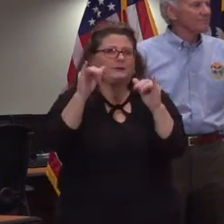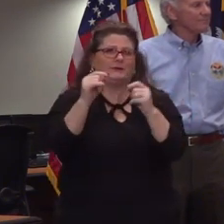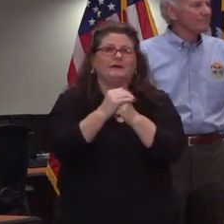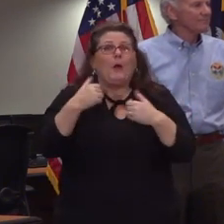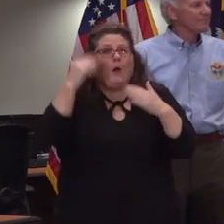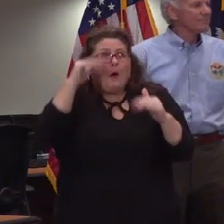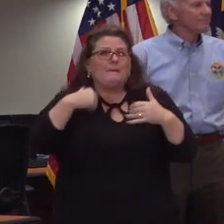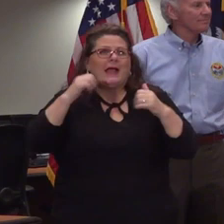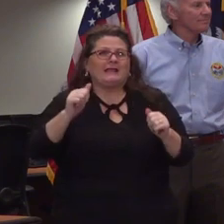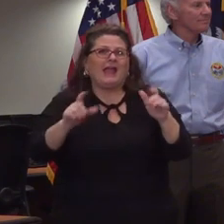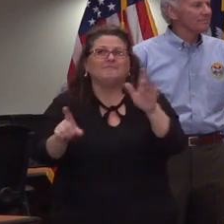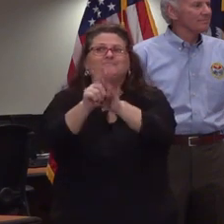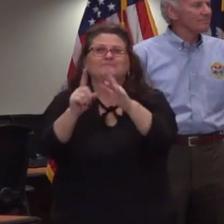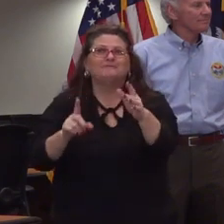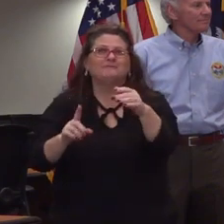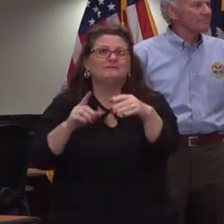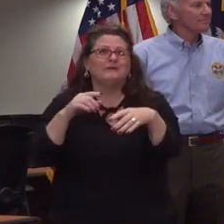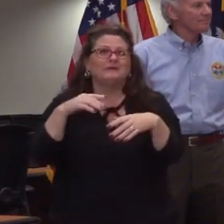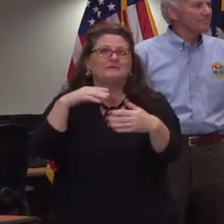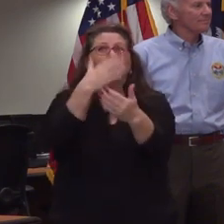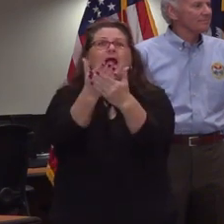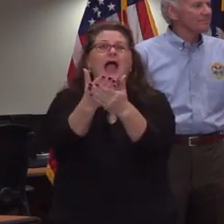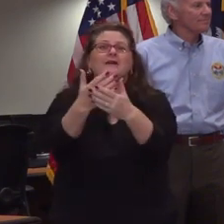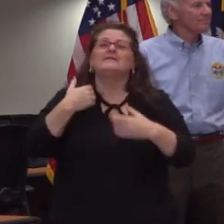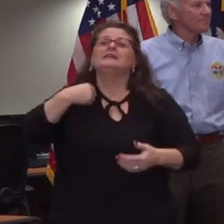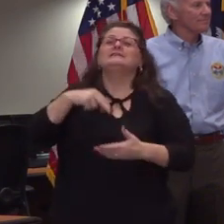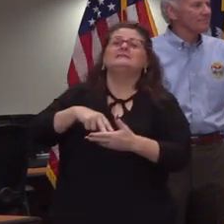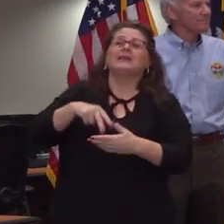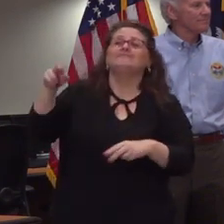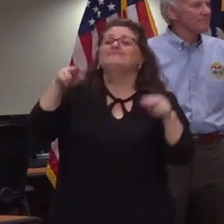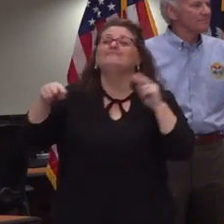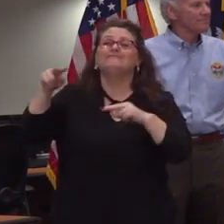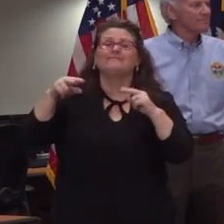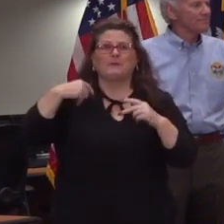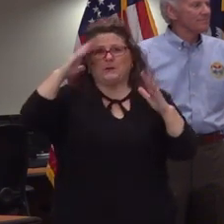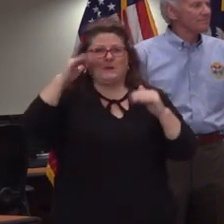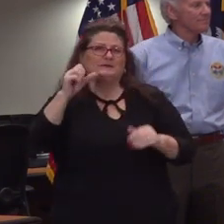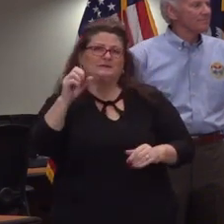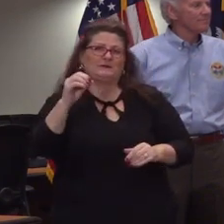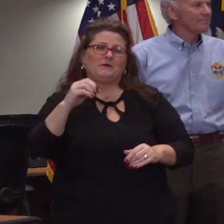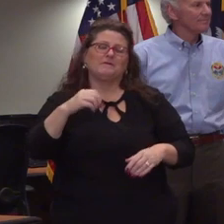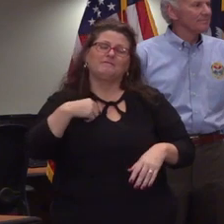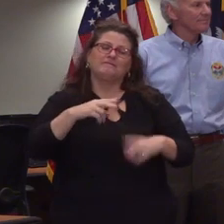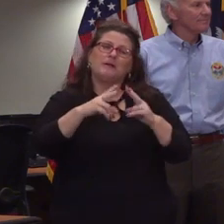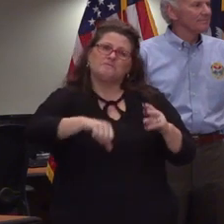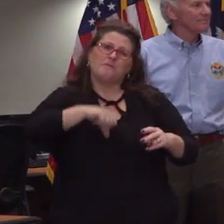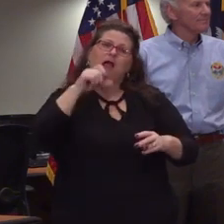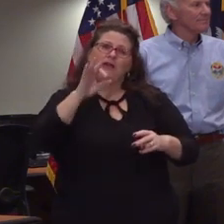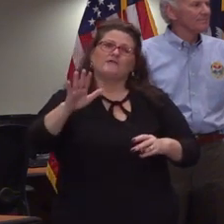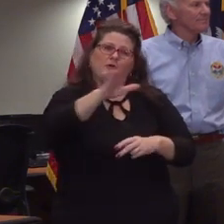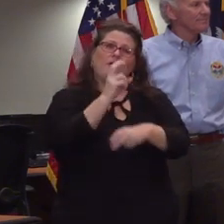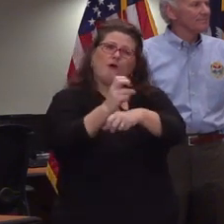come and be there and attend and see some of those from a distance uh happening so we're so proud of the hard work you deserve a